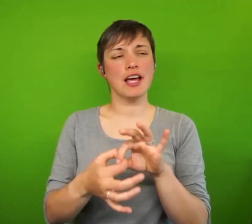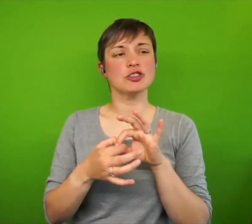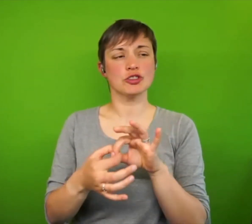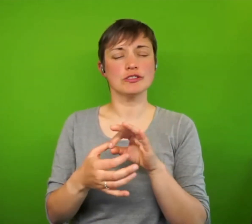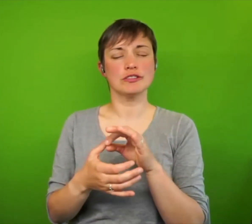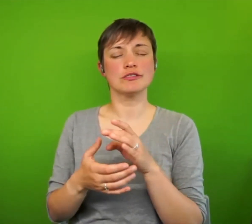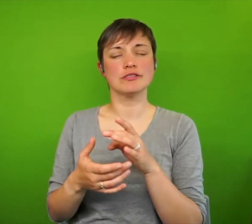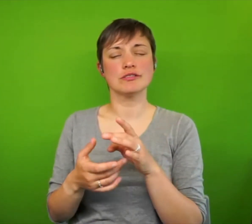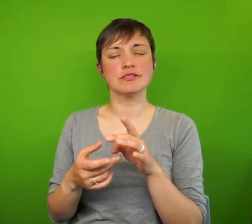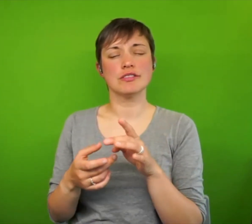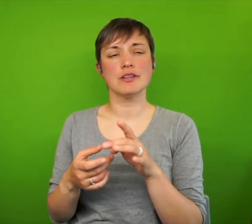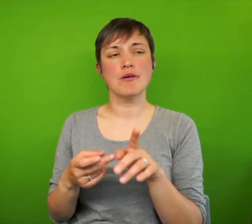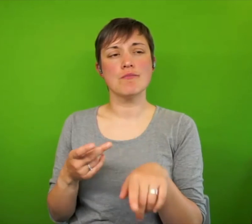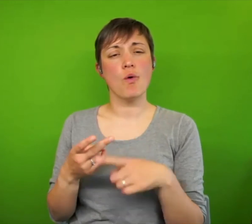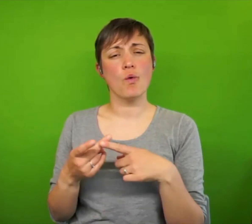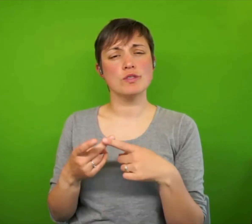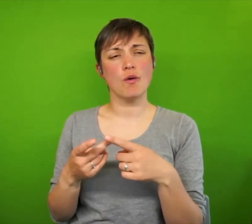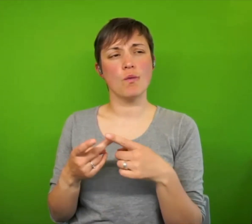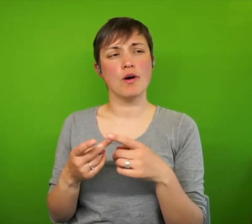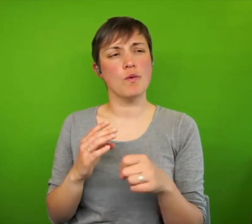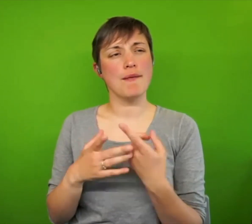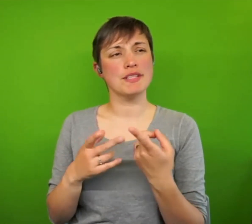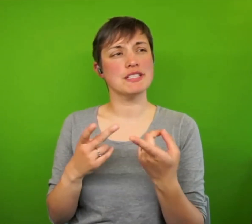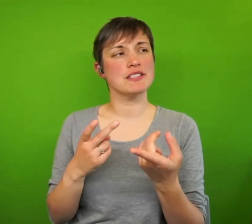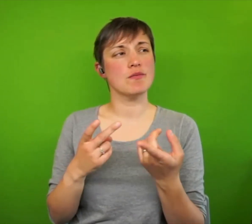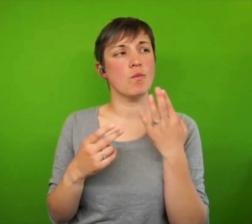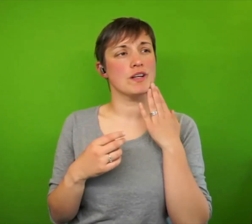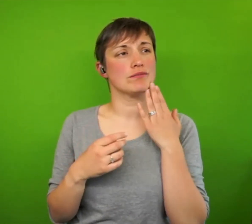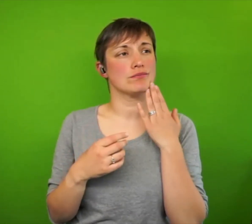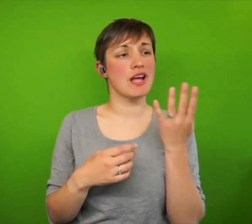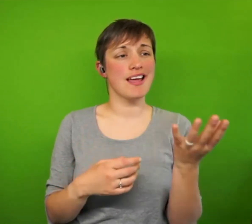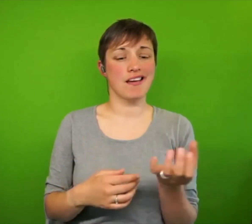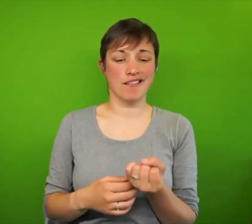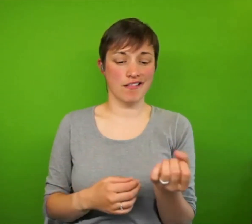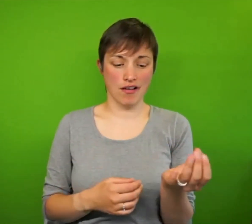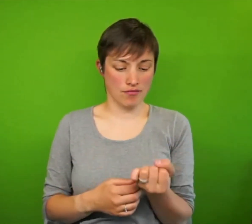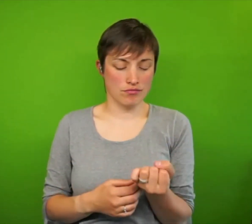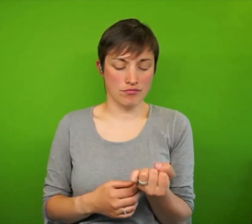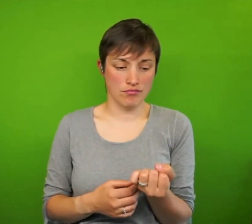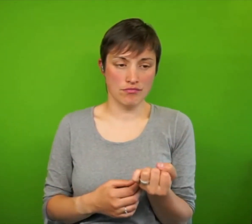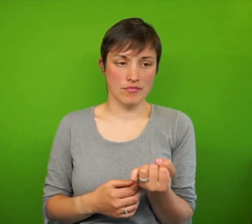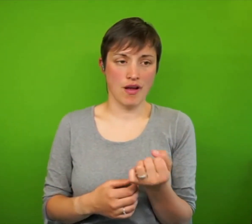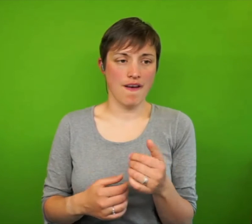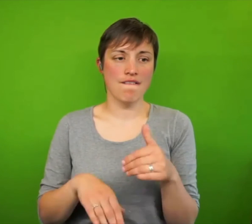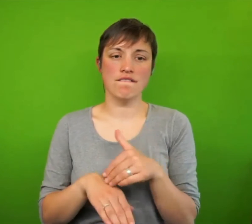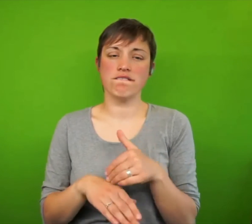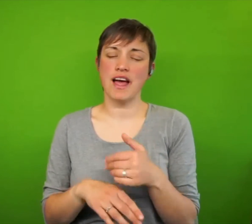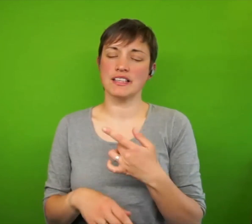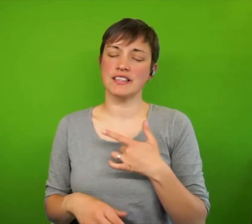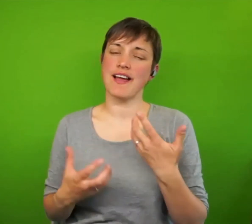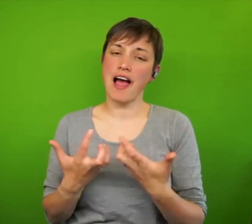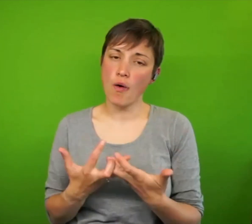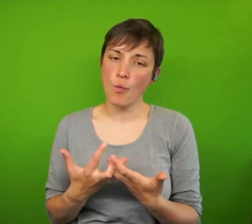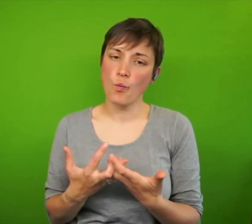that would be my answer to that in terms of the,